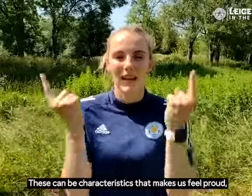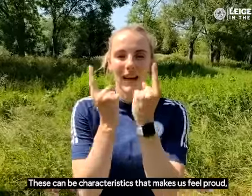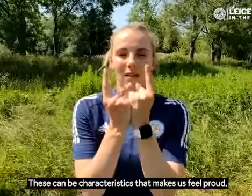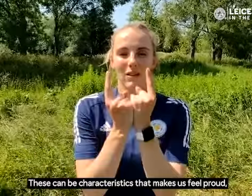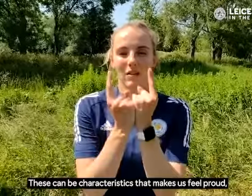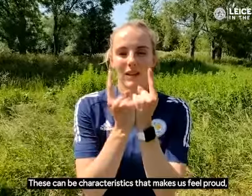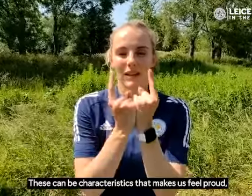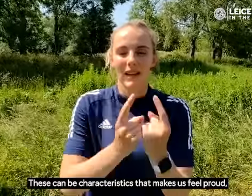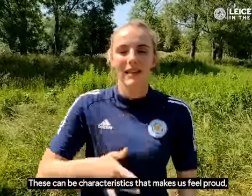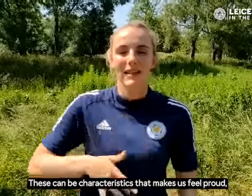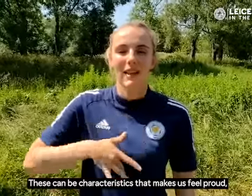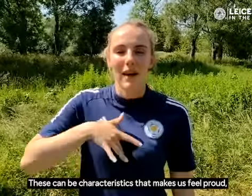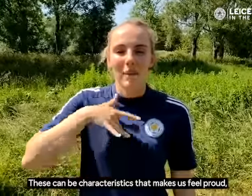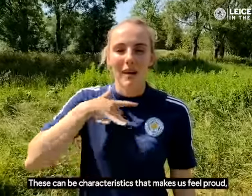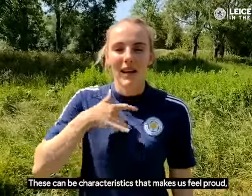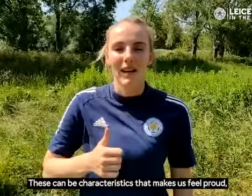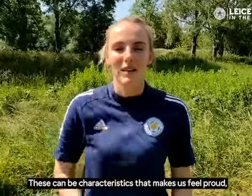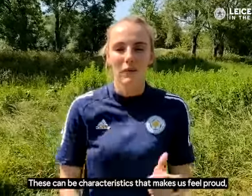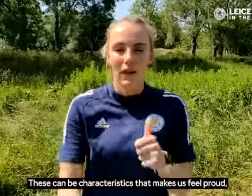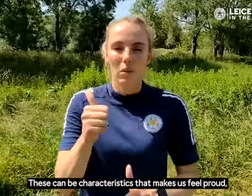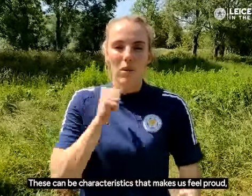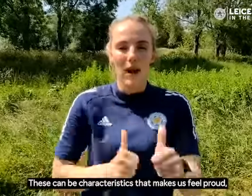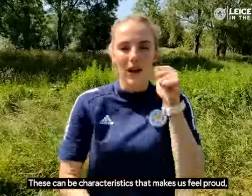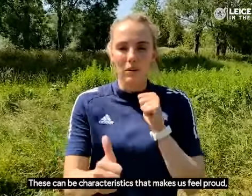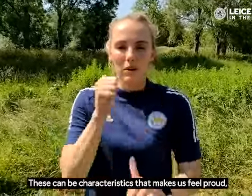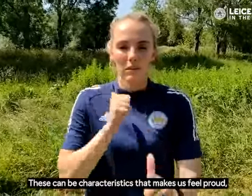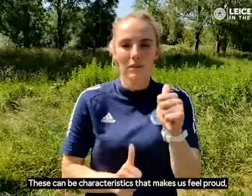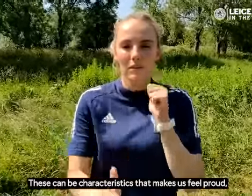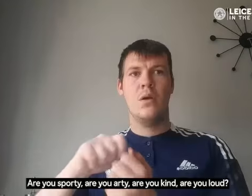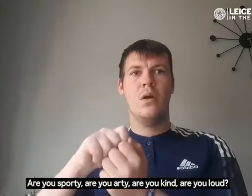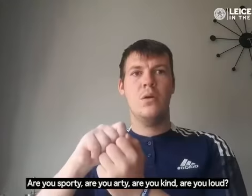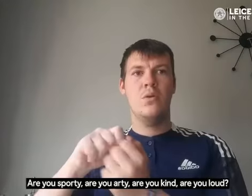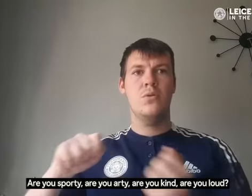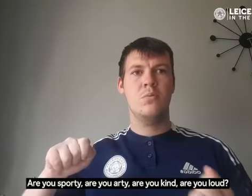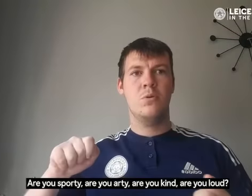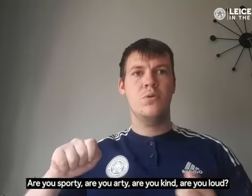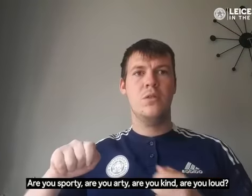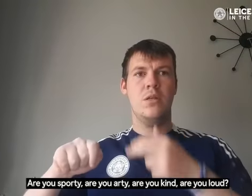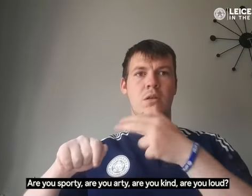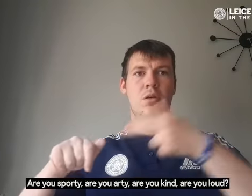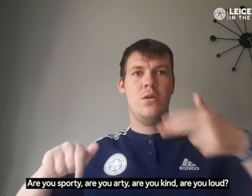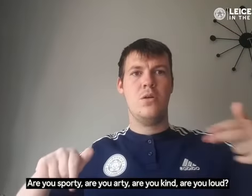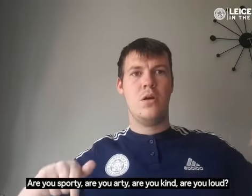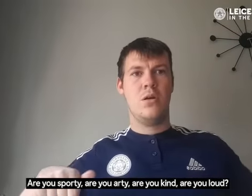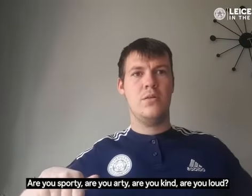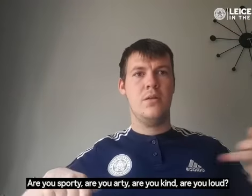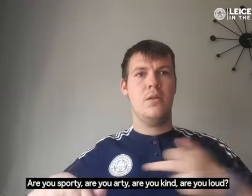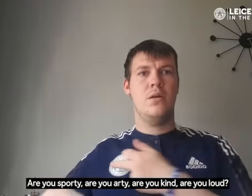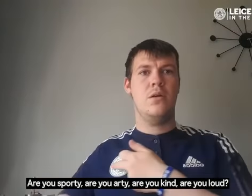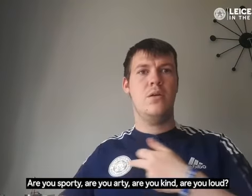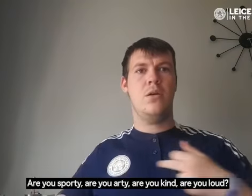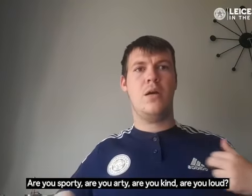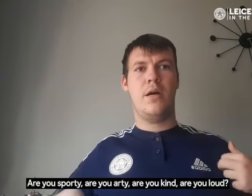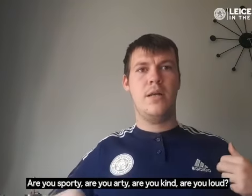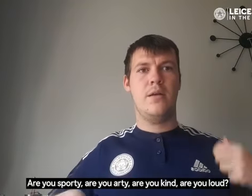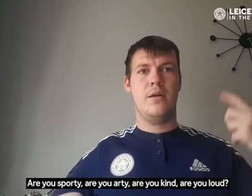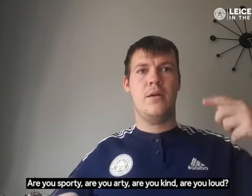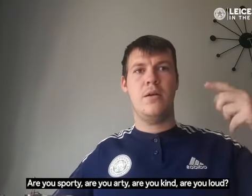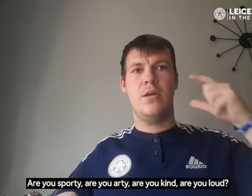characteristics that make us feel proud. Are you sporty? Are you arty? Are you kind? Are you